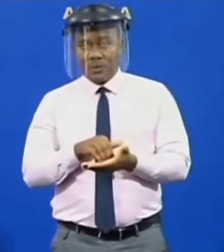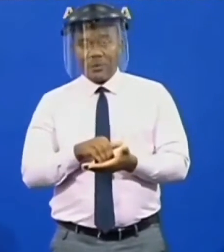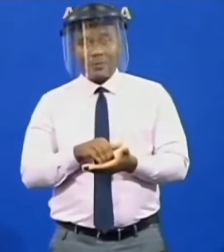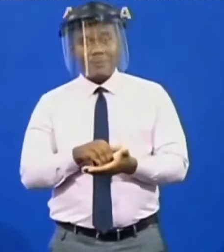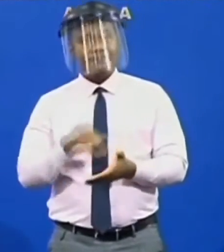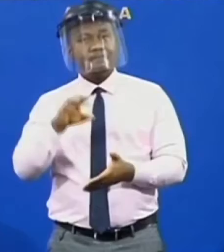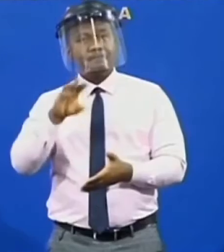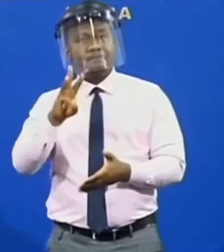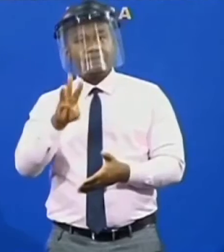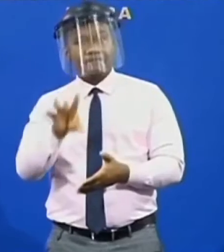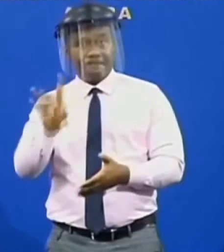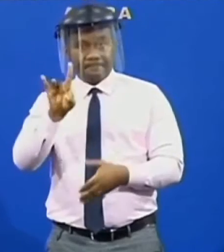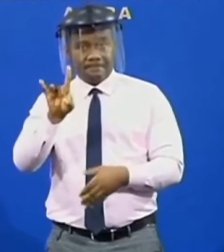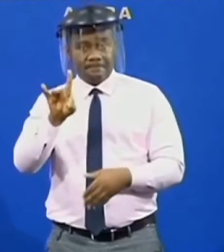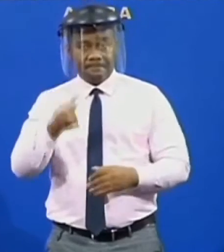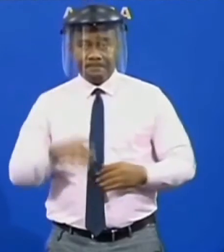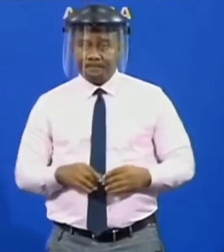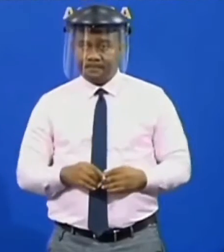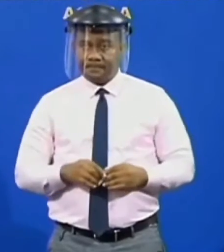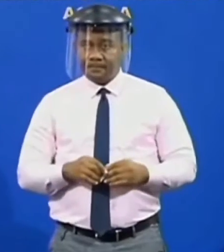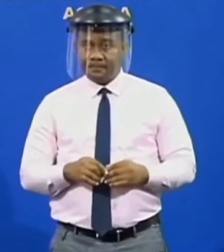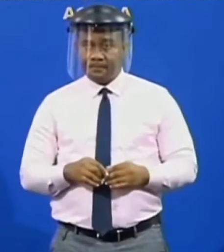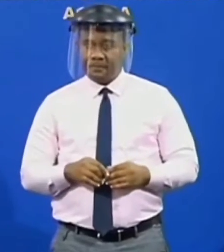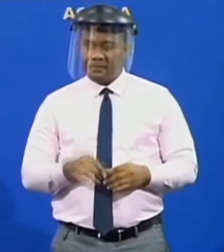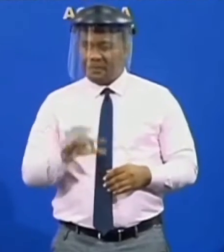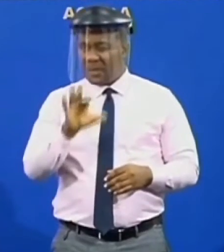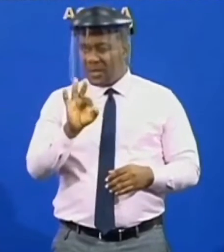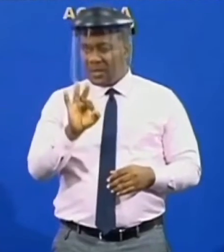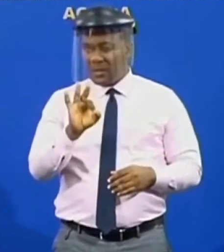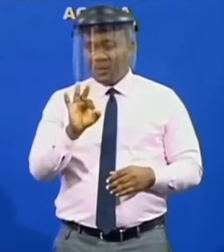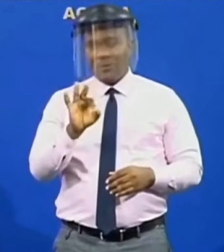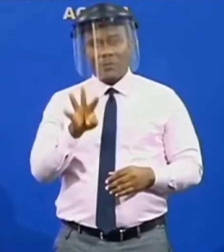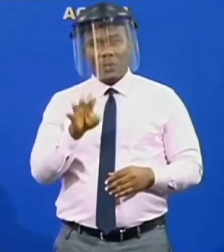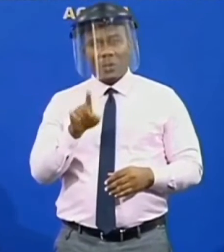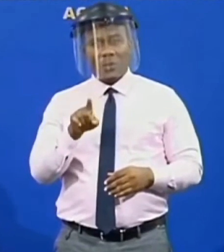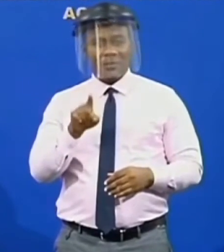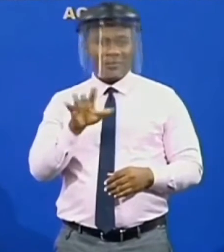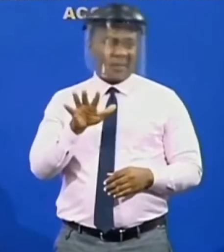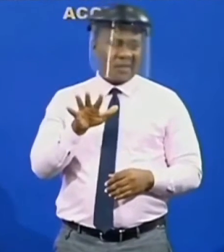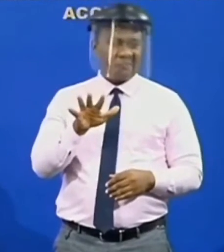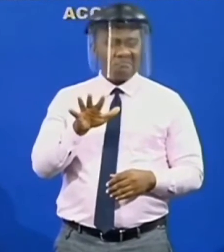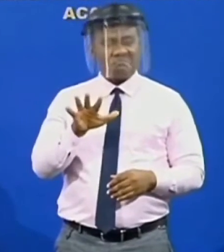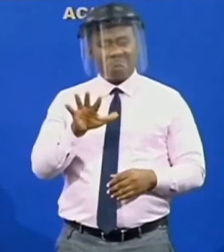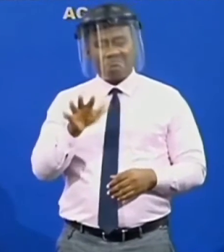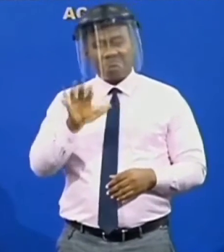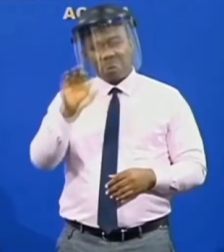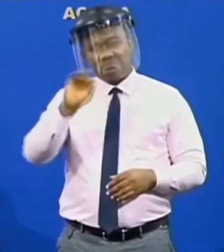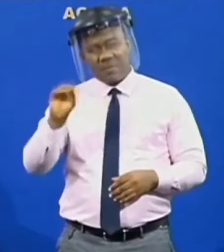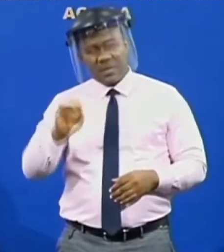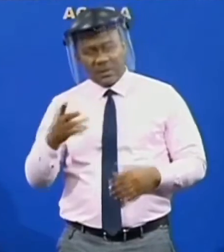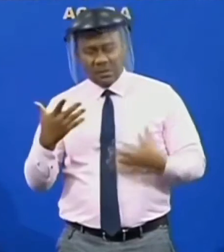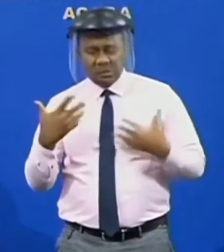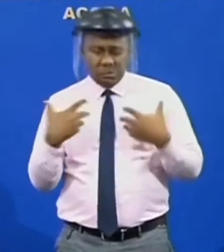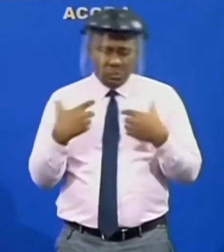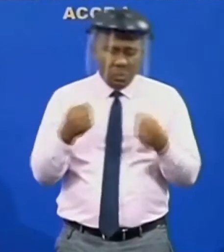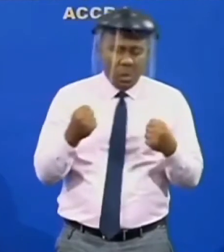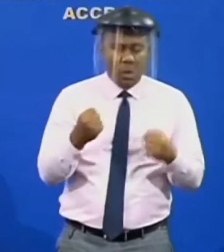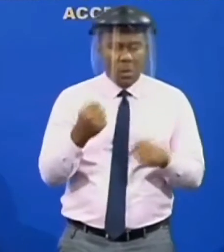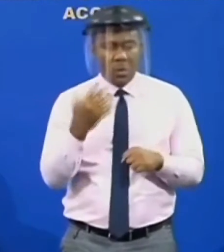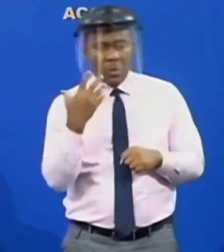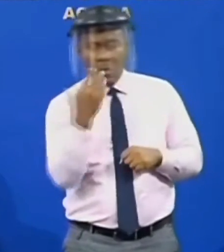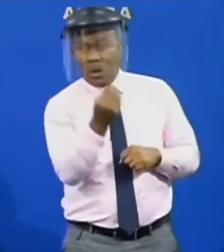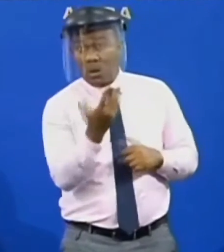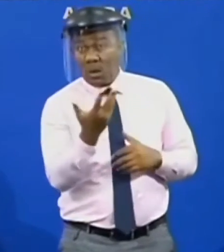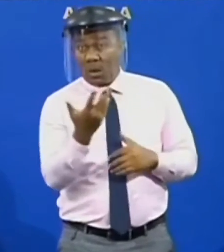with 94.5% recovery or discharge and total